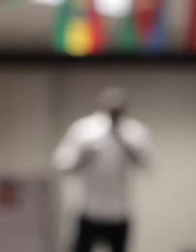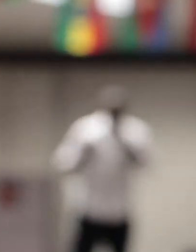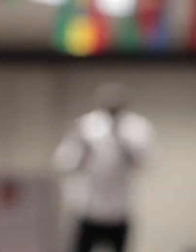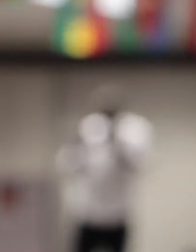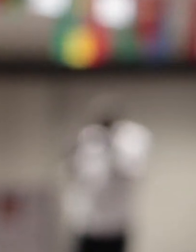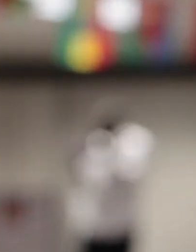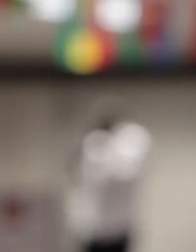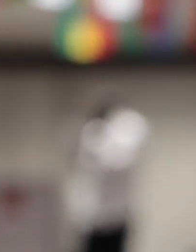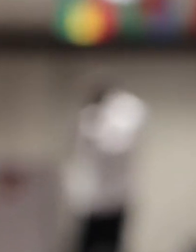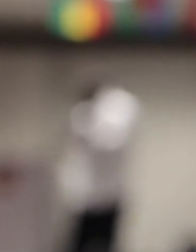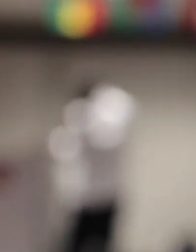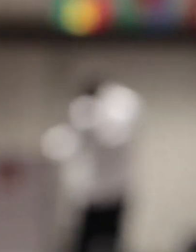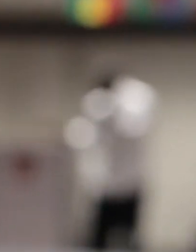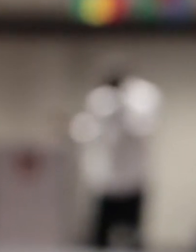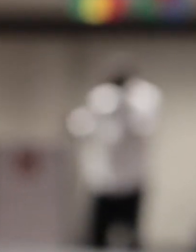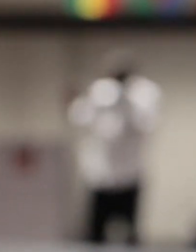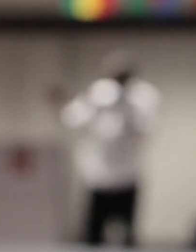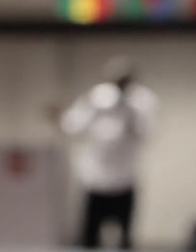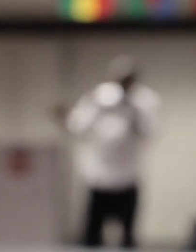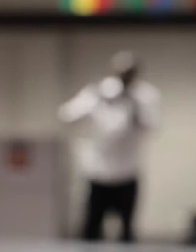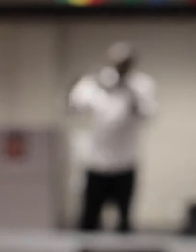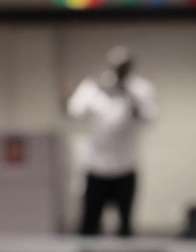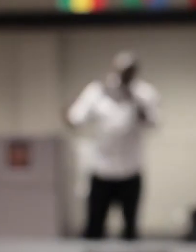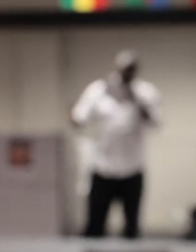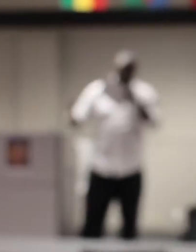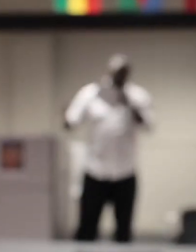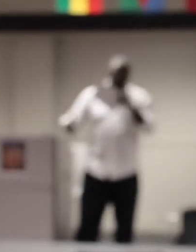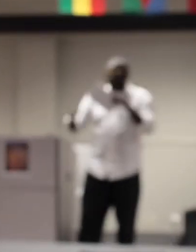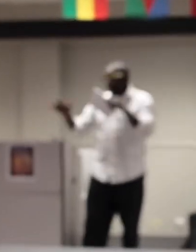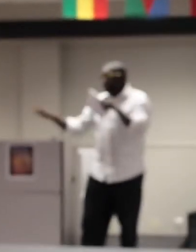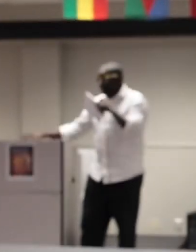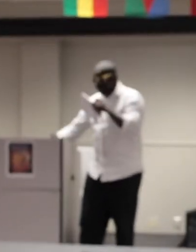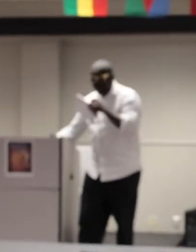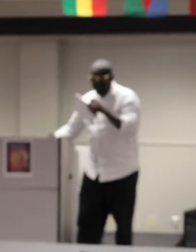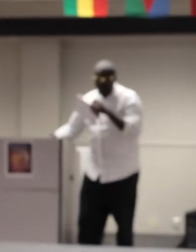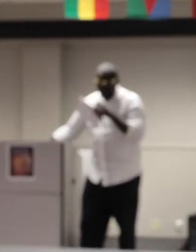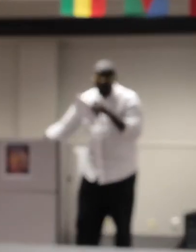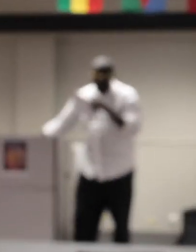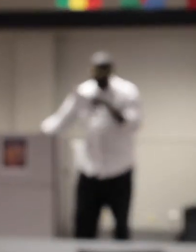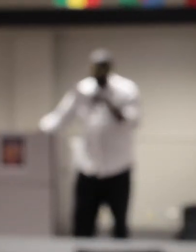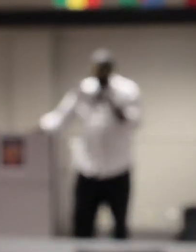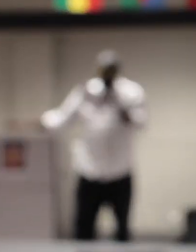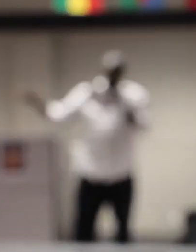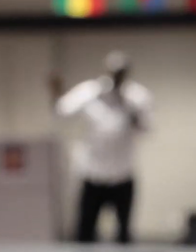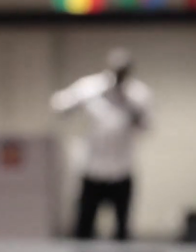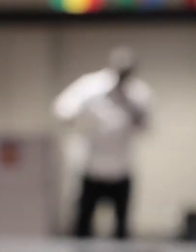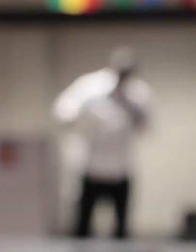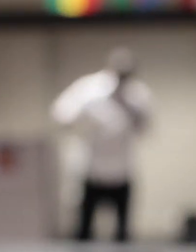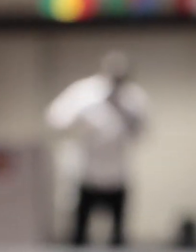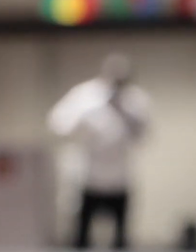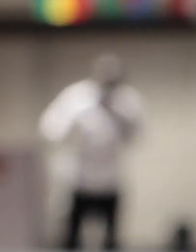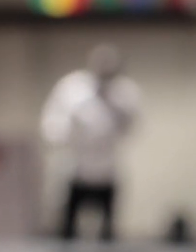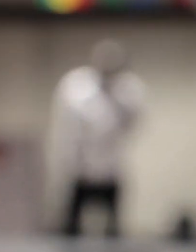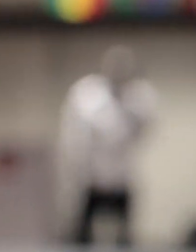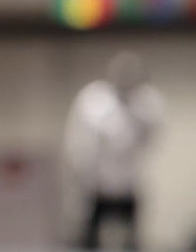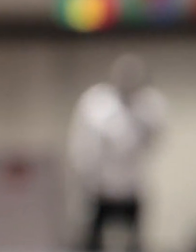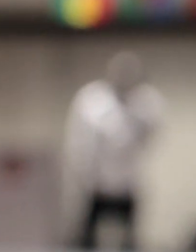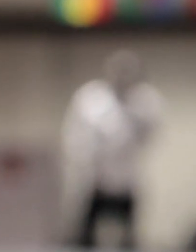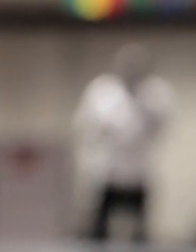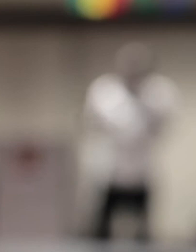again, where these ones, because I was publishing one month, I had the poems already, but there's a bunch of typos in these books. And, um,